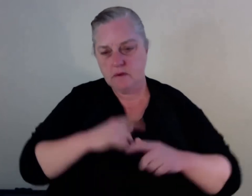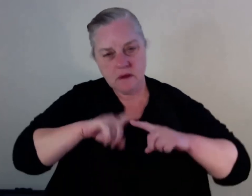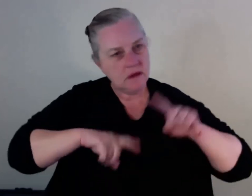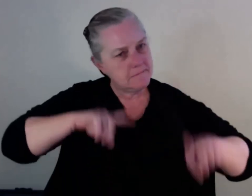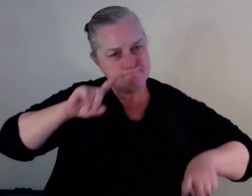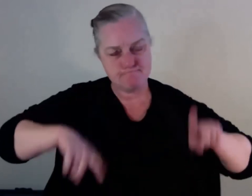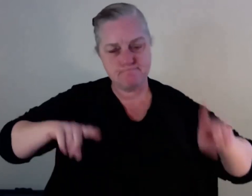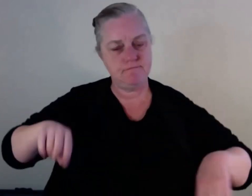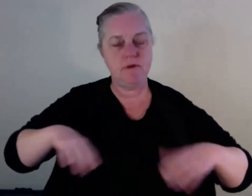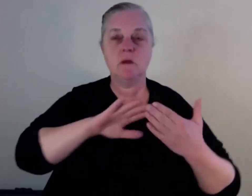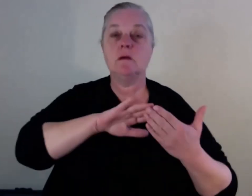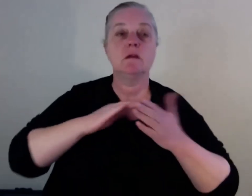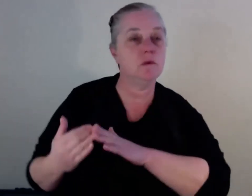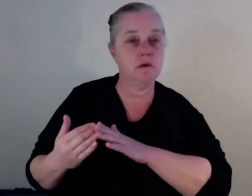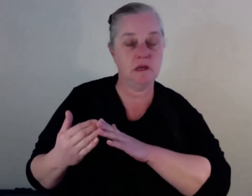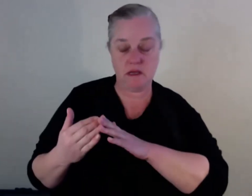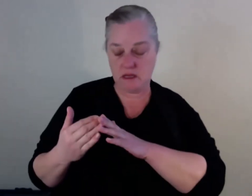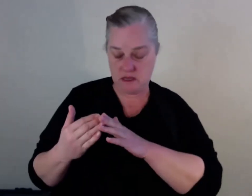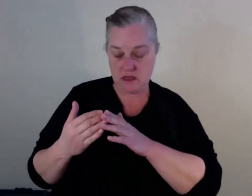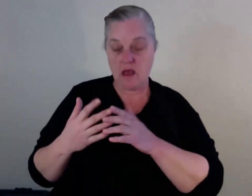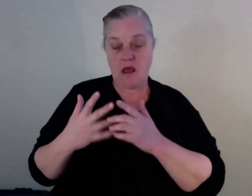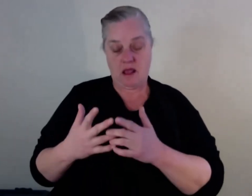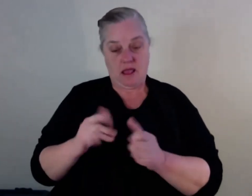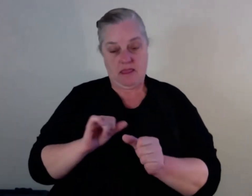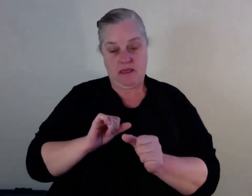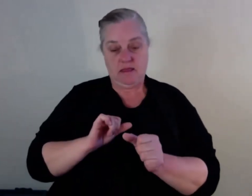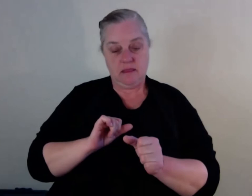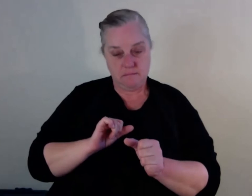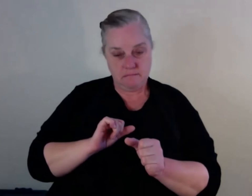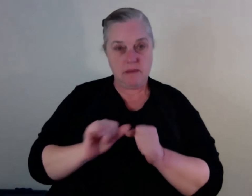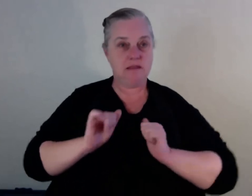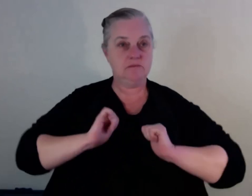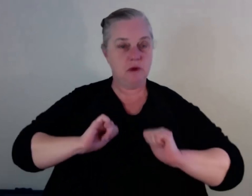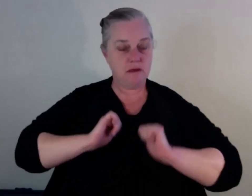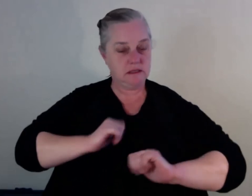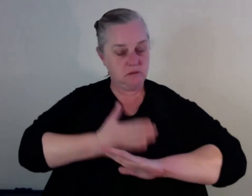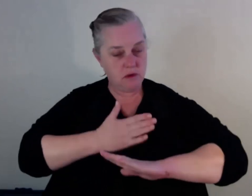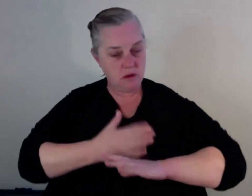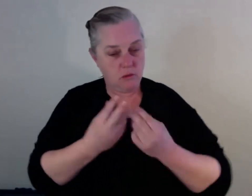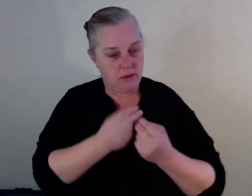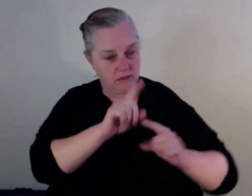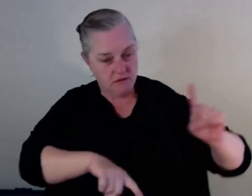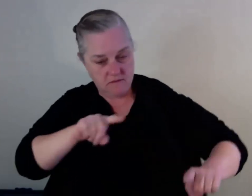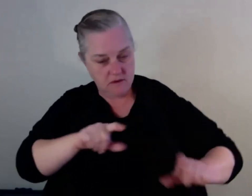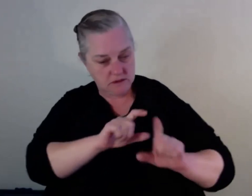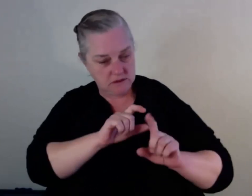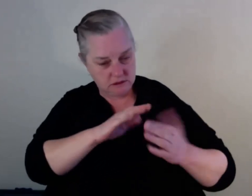best practice is constantly changing. The language people use is constantly evolving. And we wanted to reflect some of these changes